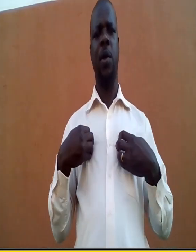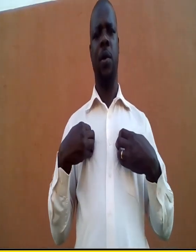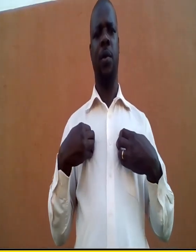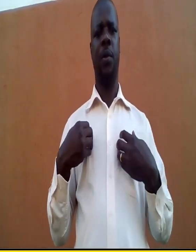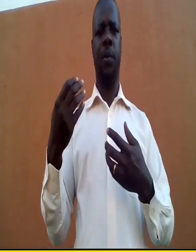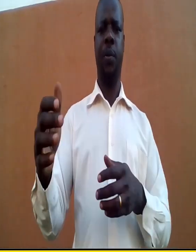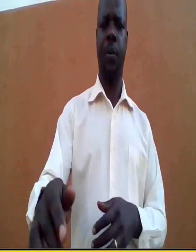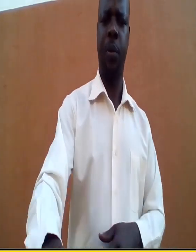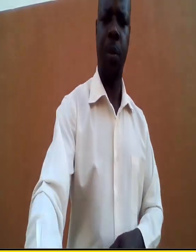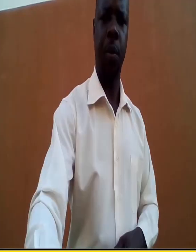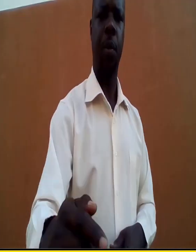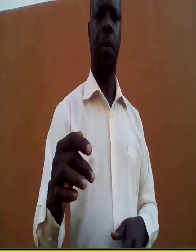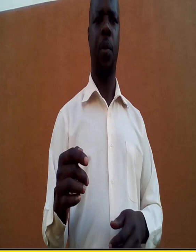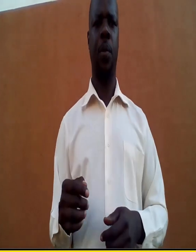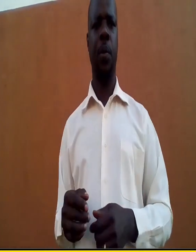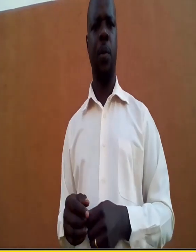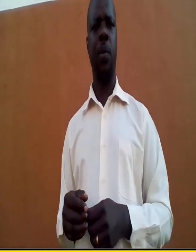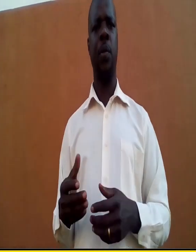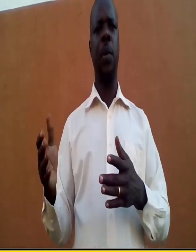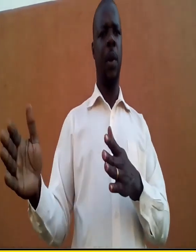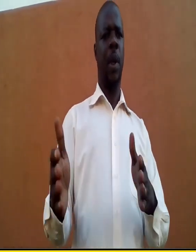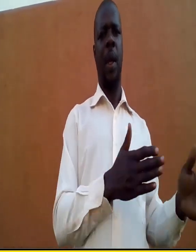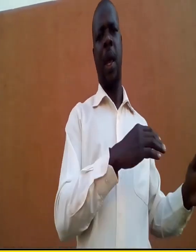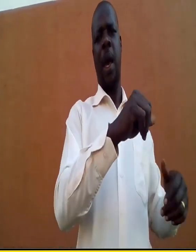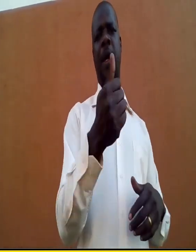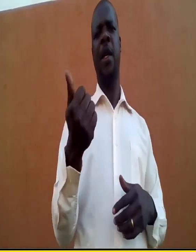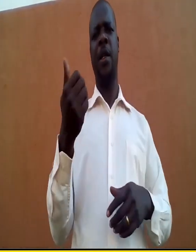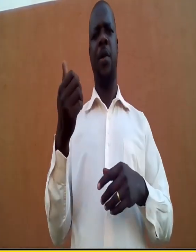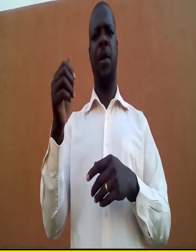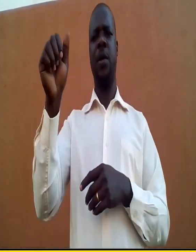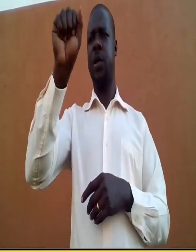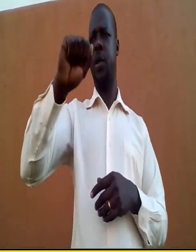for water and grass for them.